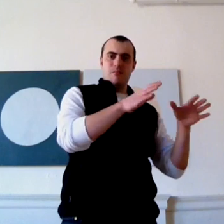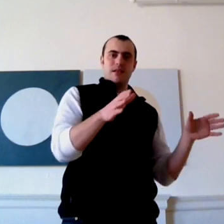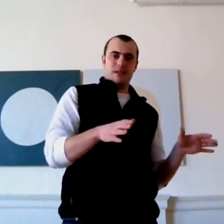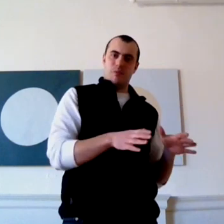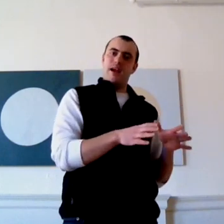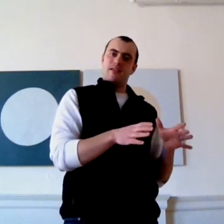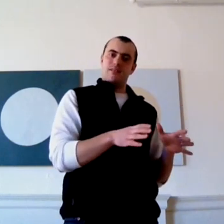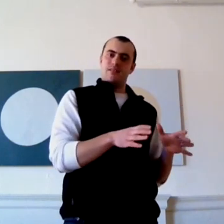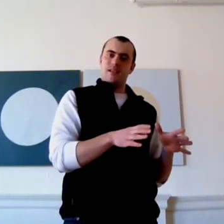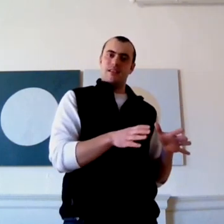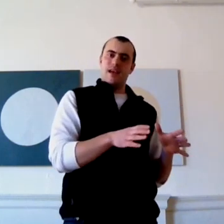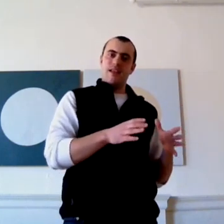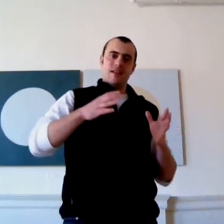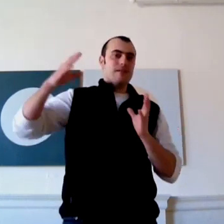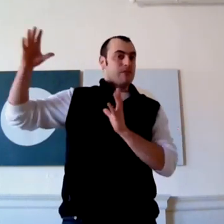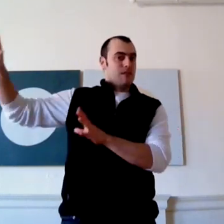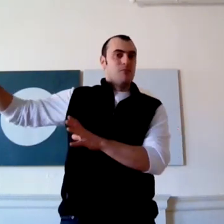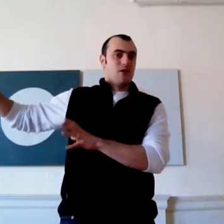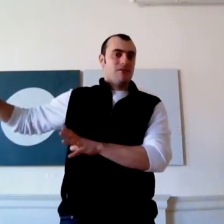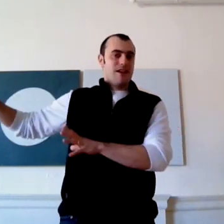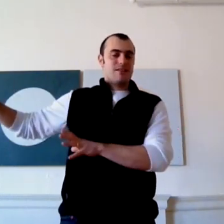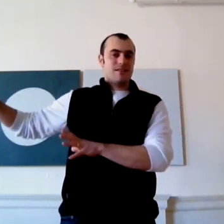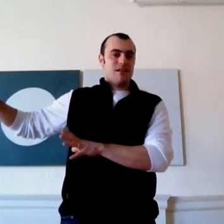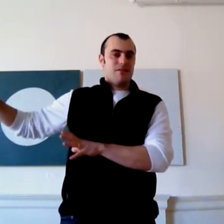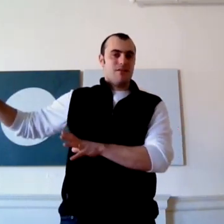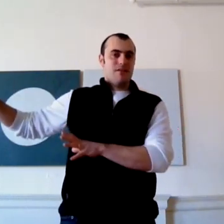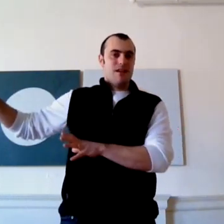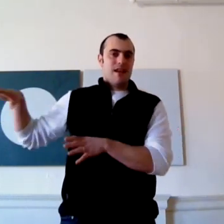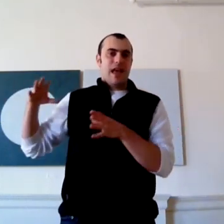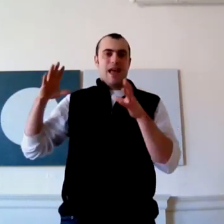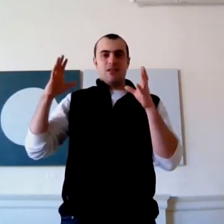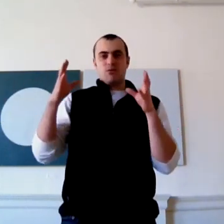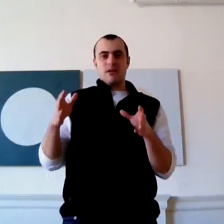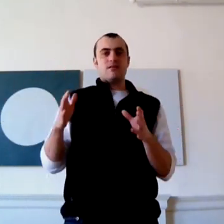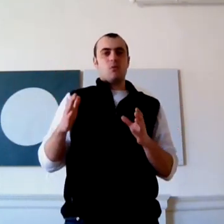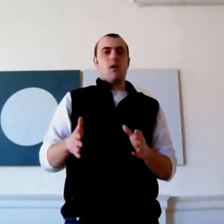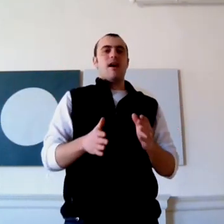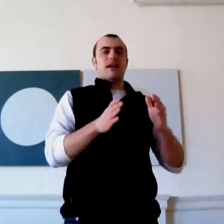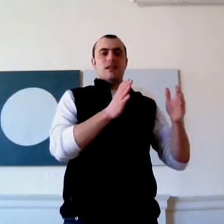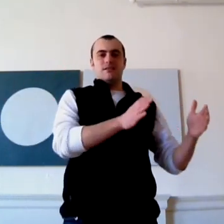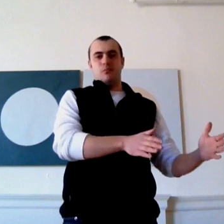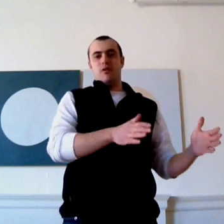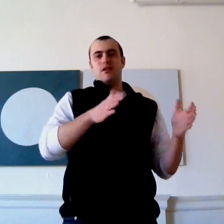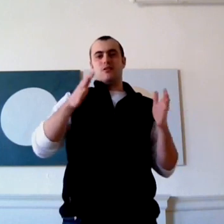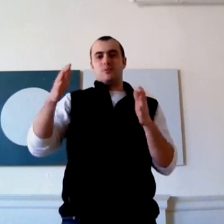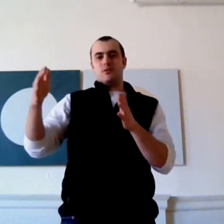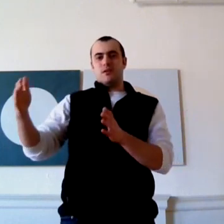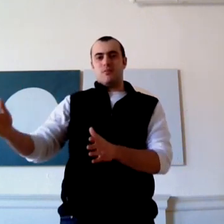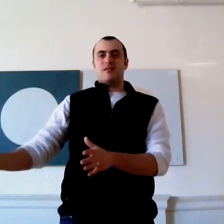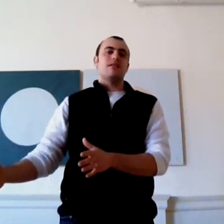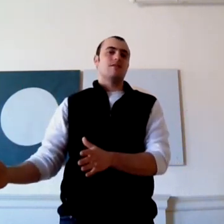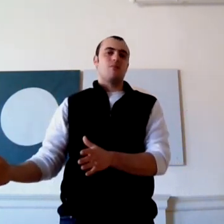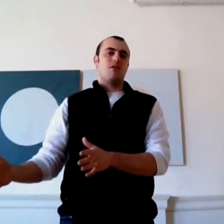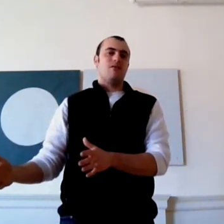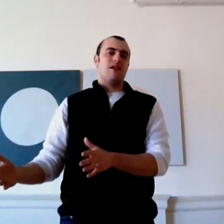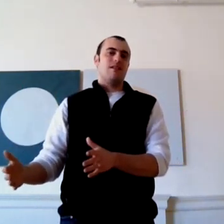basic practices like that and the more advanced stuff. And the reason why it's a bridge between basic to more advanced